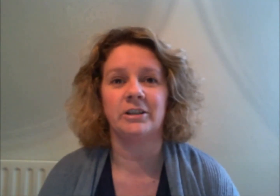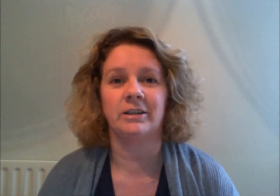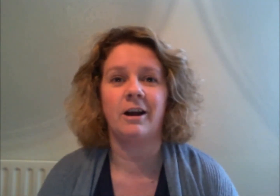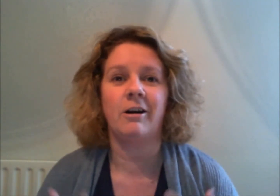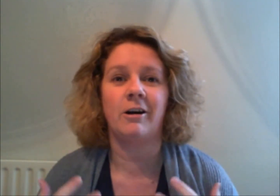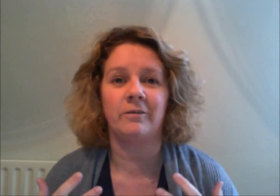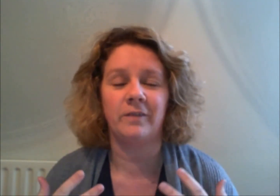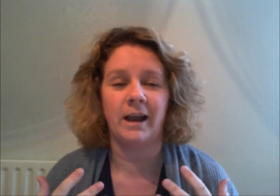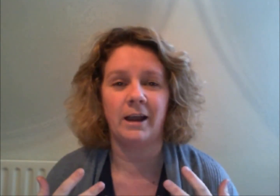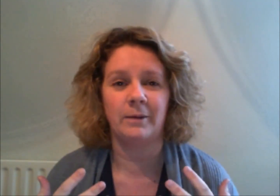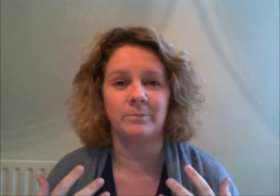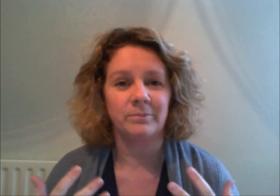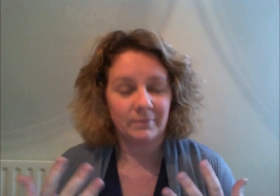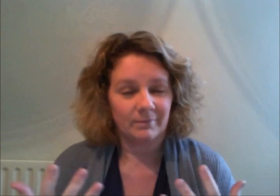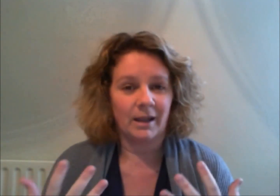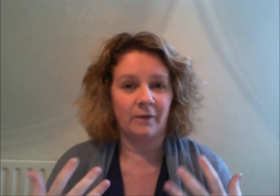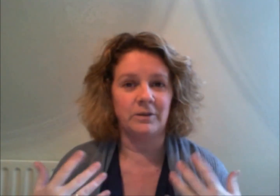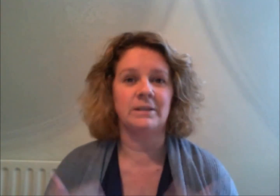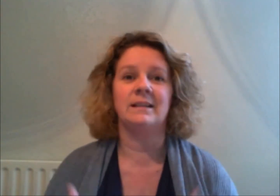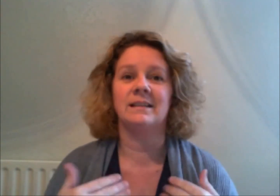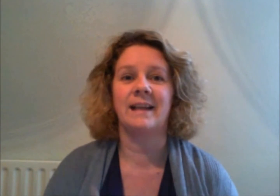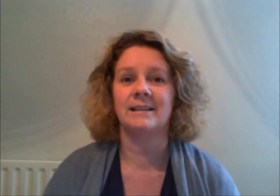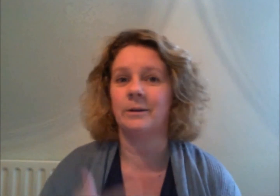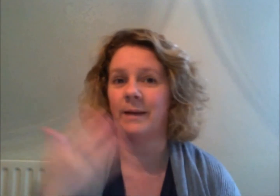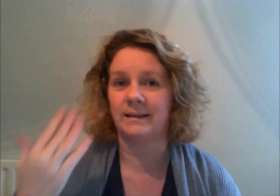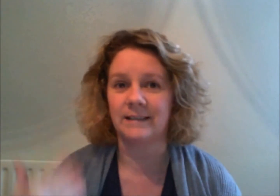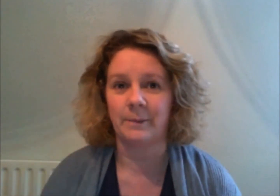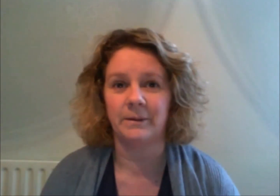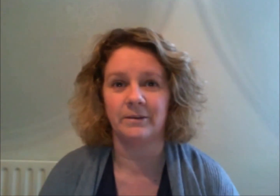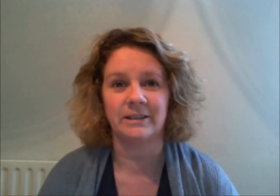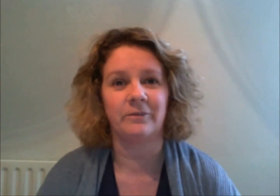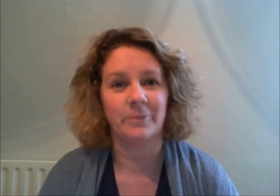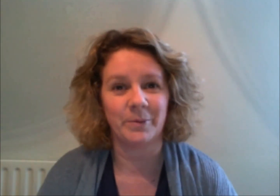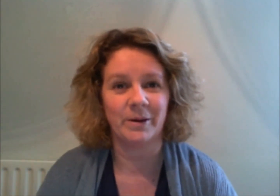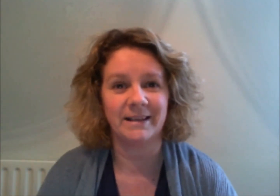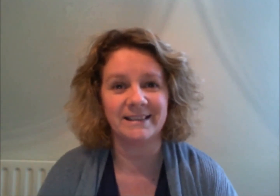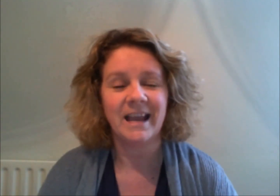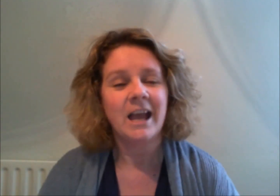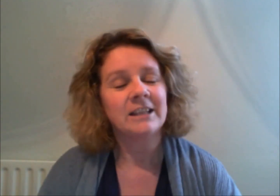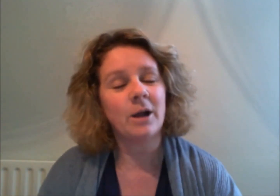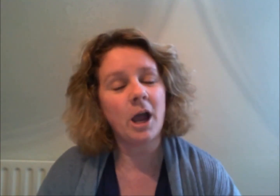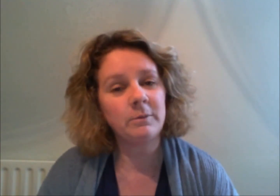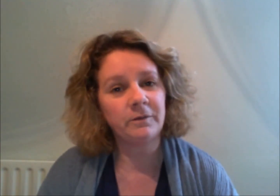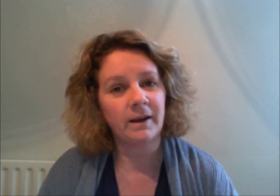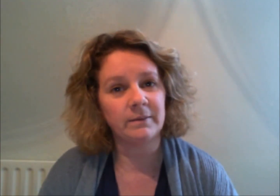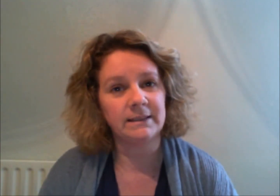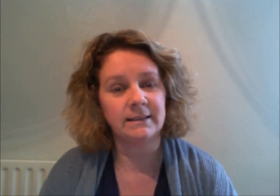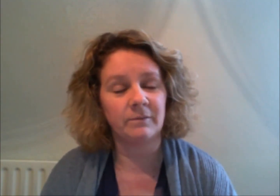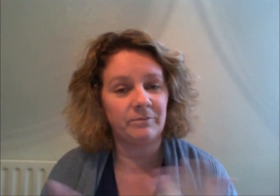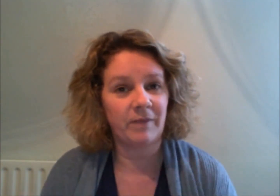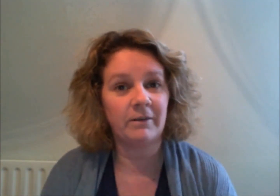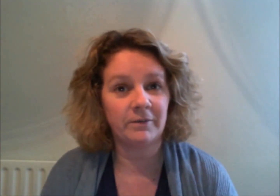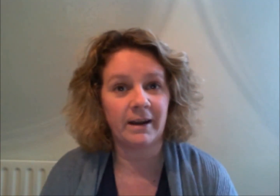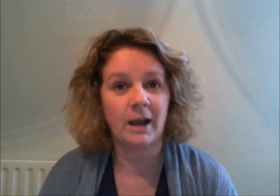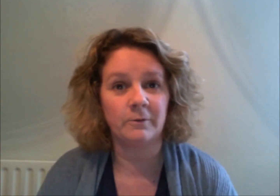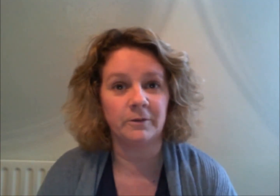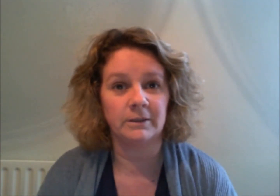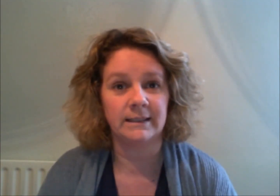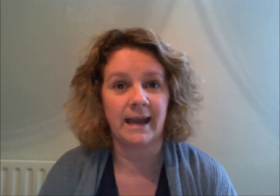of of using the setup and tapping on the different points so I hope you found this very very helpful today